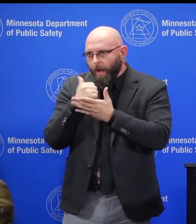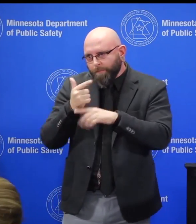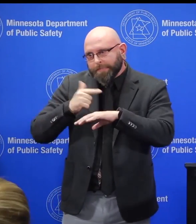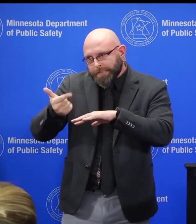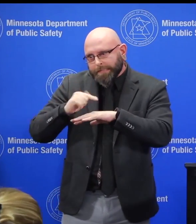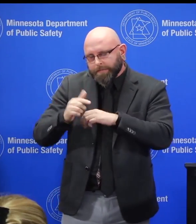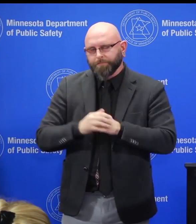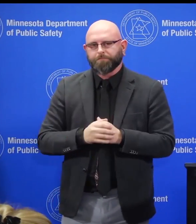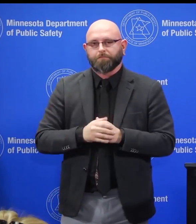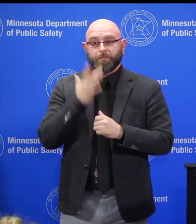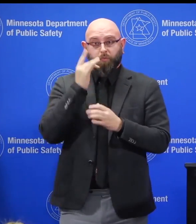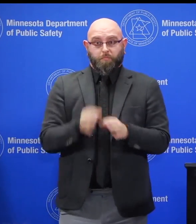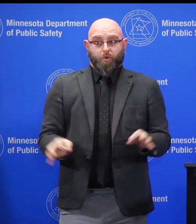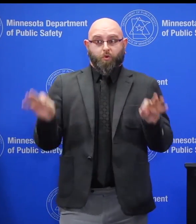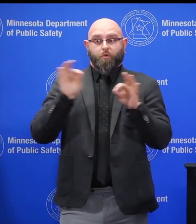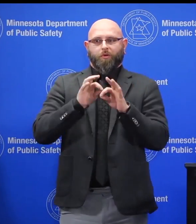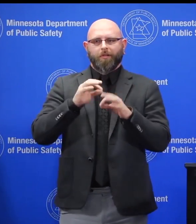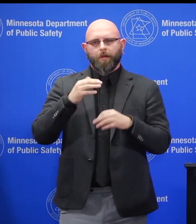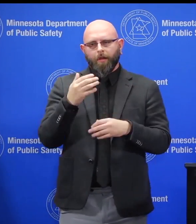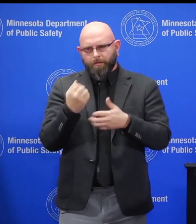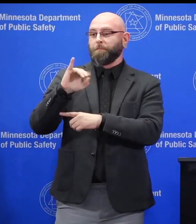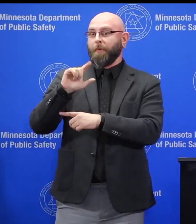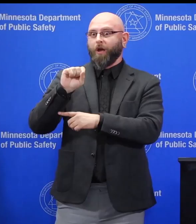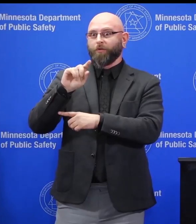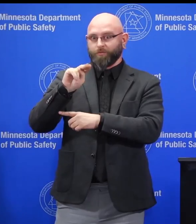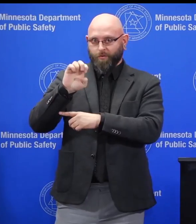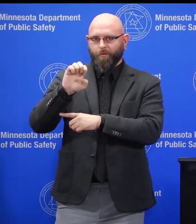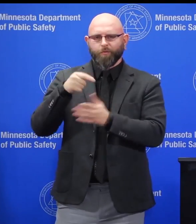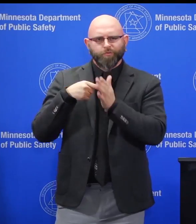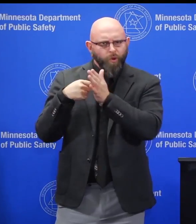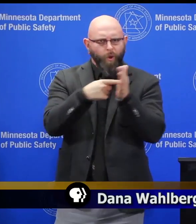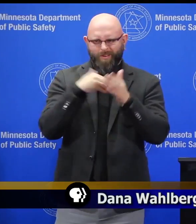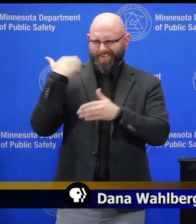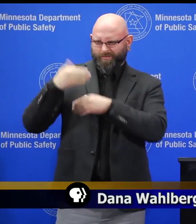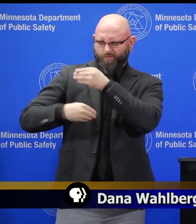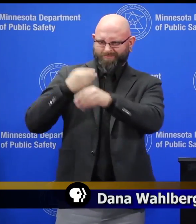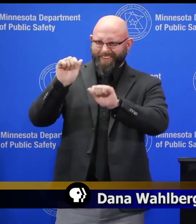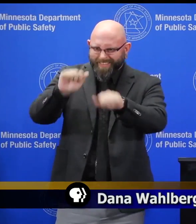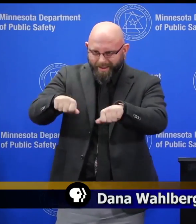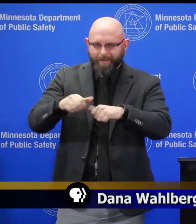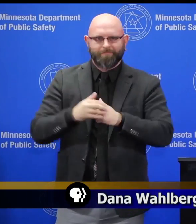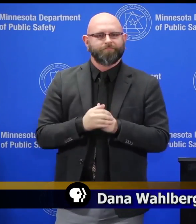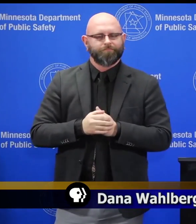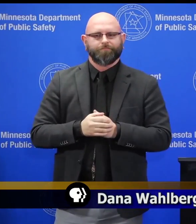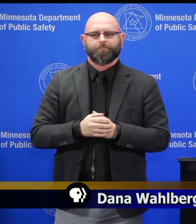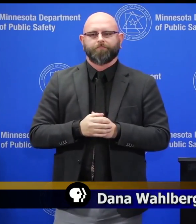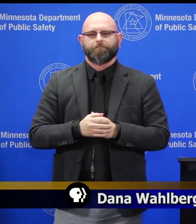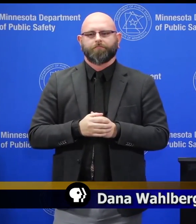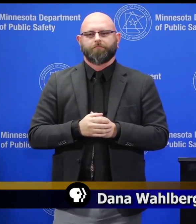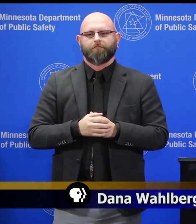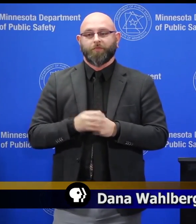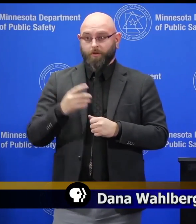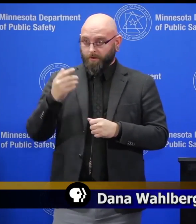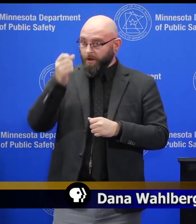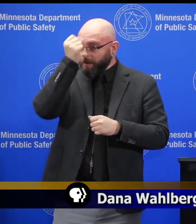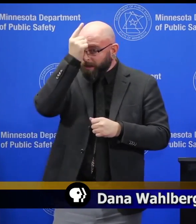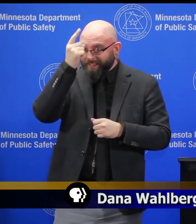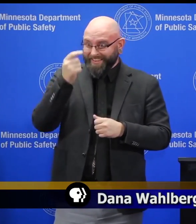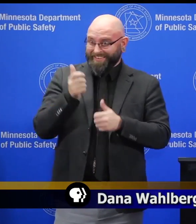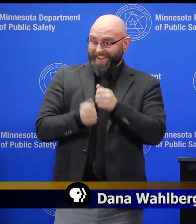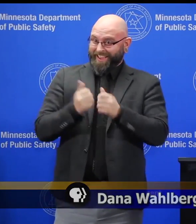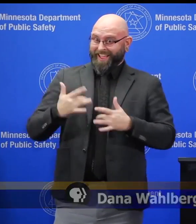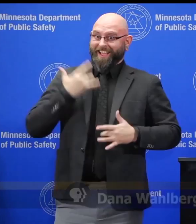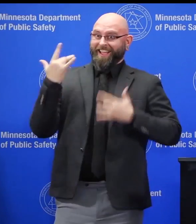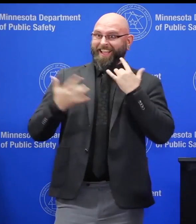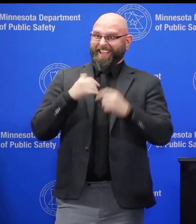That is why 9-1-1 would prefer to speak with you. While texting is exciting, it's important to remember that aside from